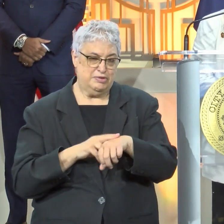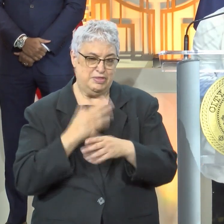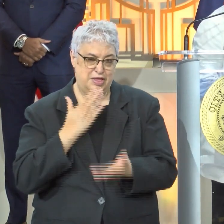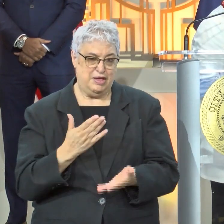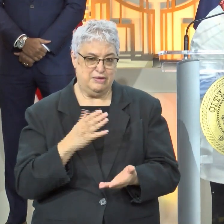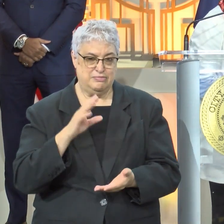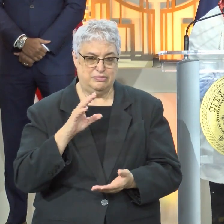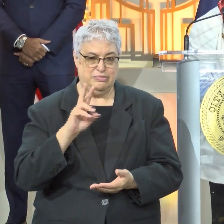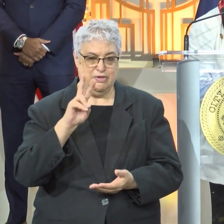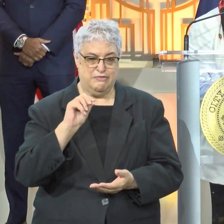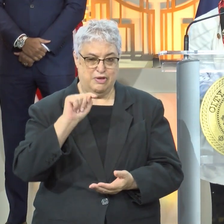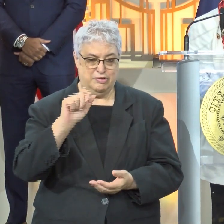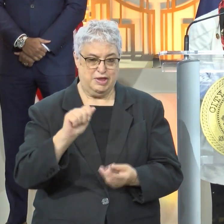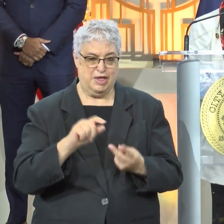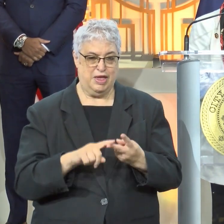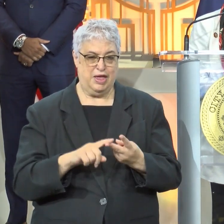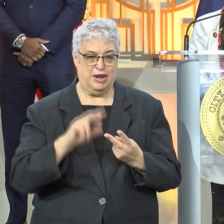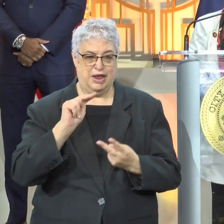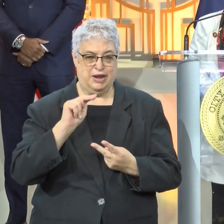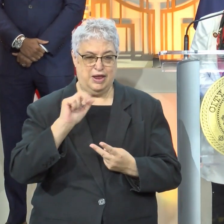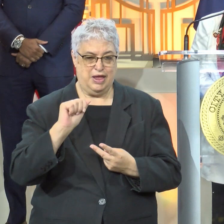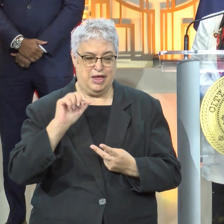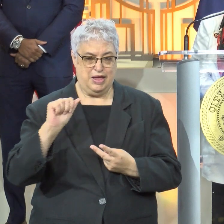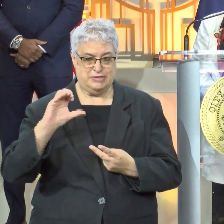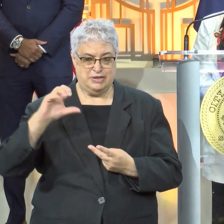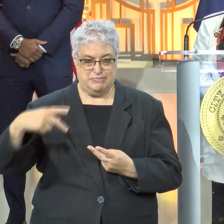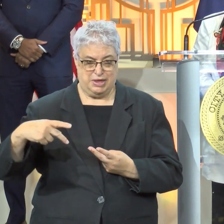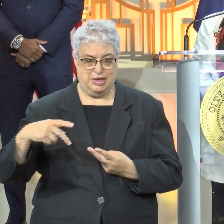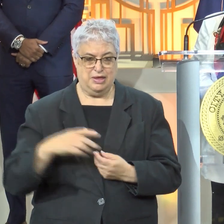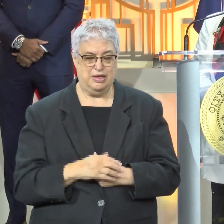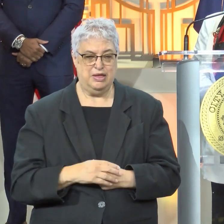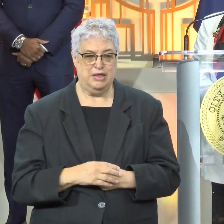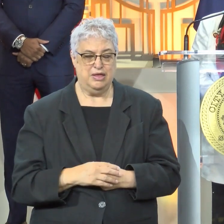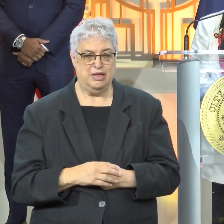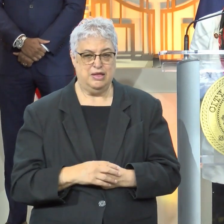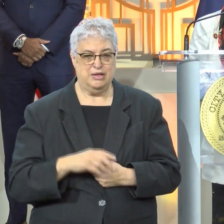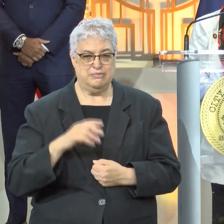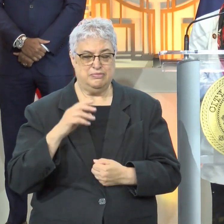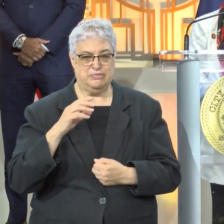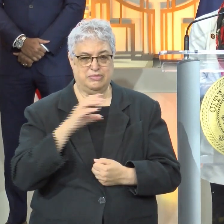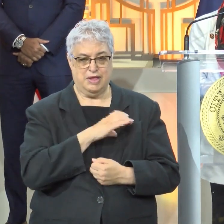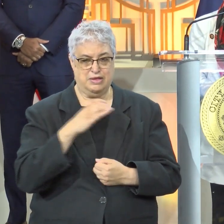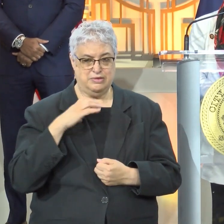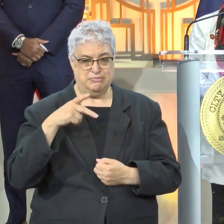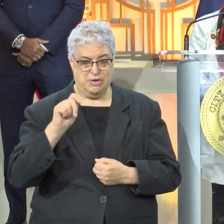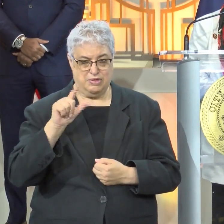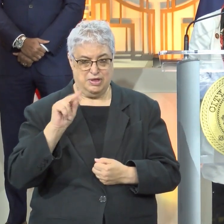thank VOTA and the NAACP for what they have done. Councilman Poland and Councilmember